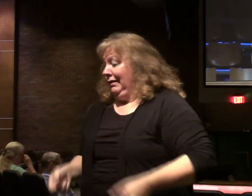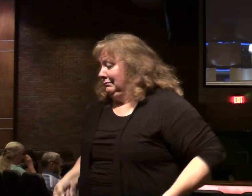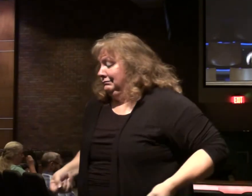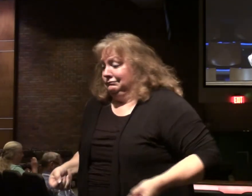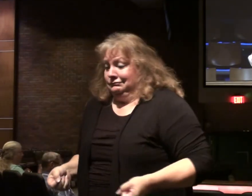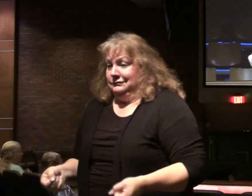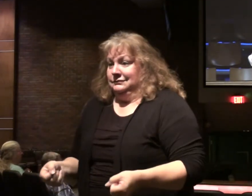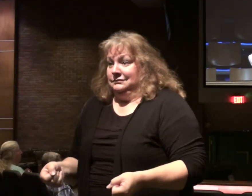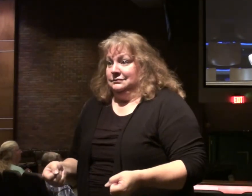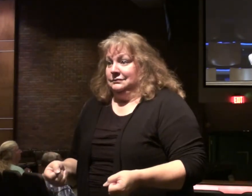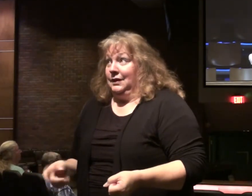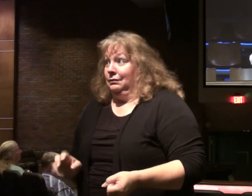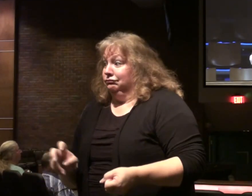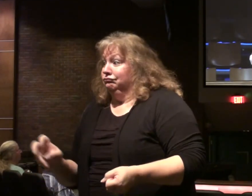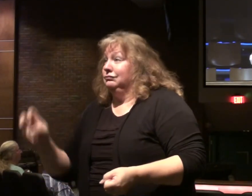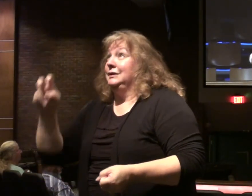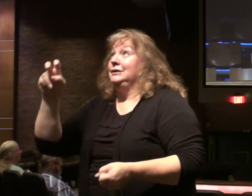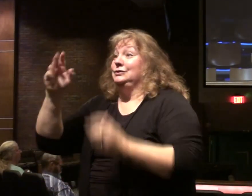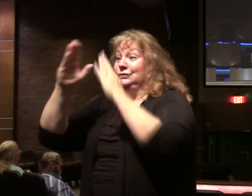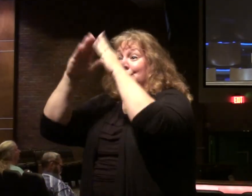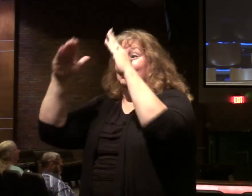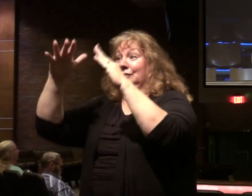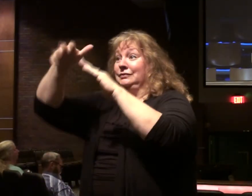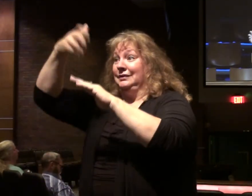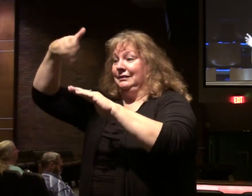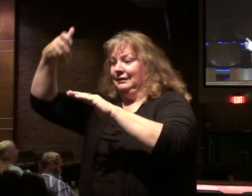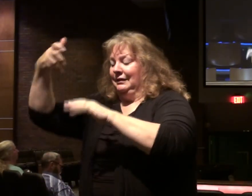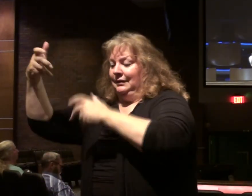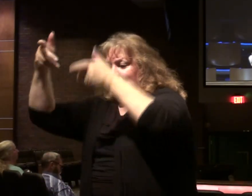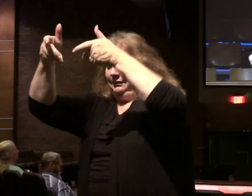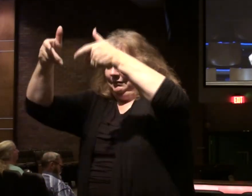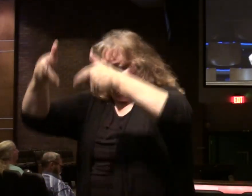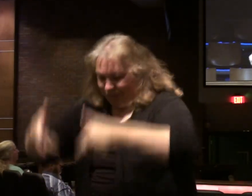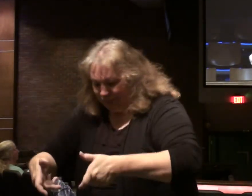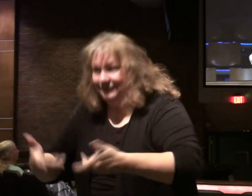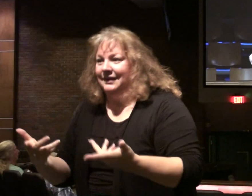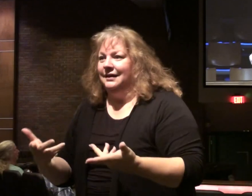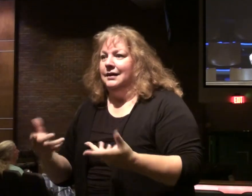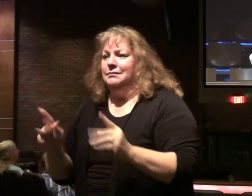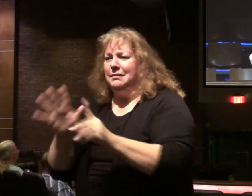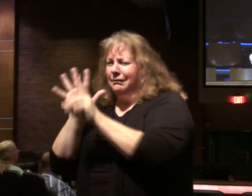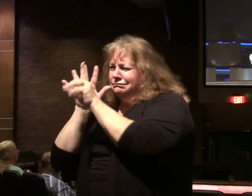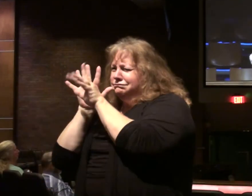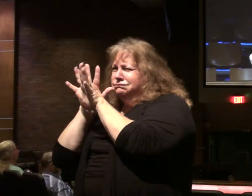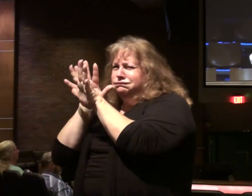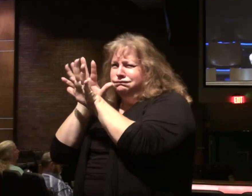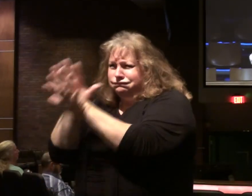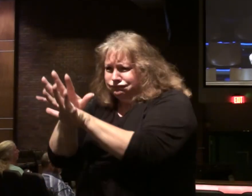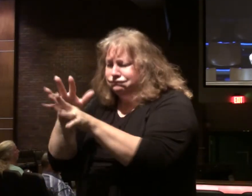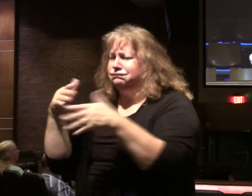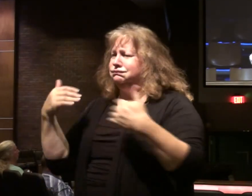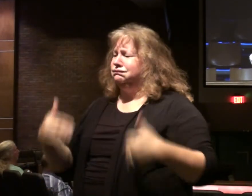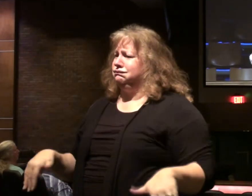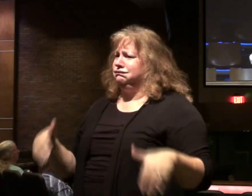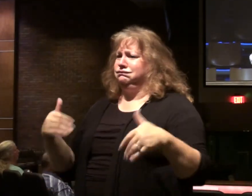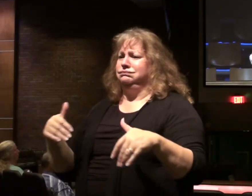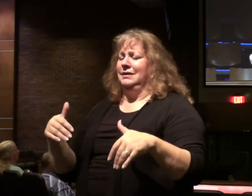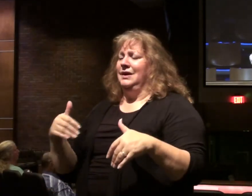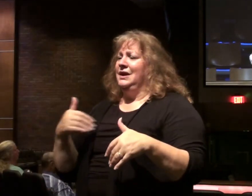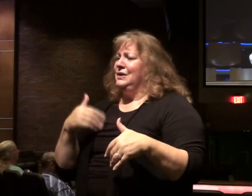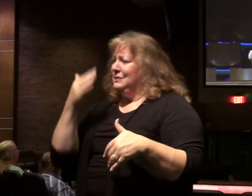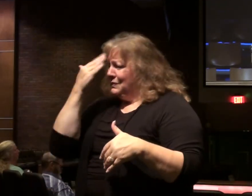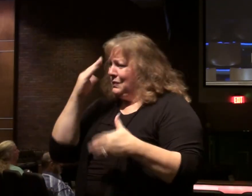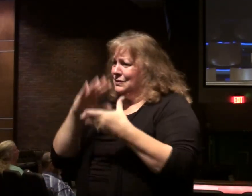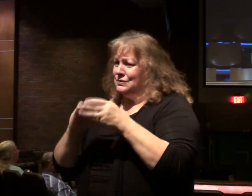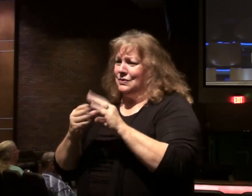tear it through the guy's roof to get to Jesus Christ. Really, masses, thousands of people followed him. And we have the story of the feeding of the four and